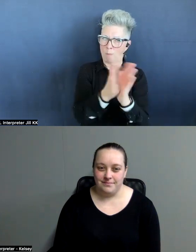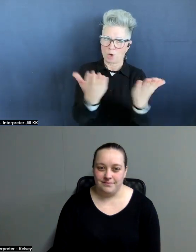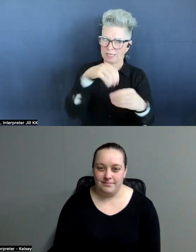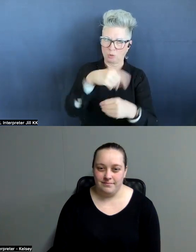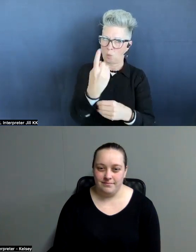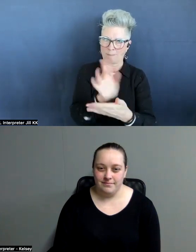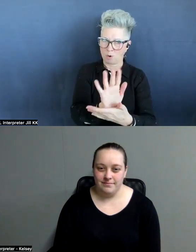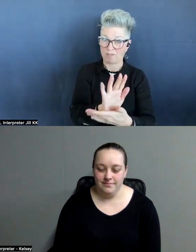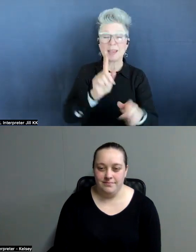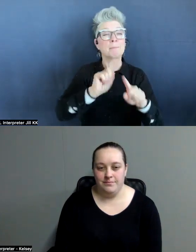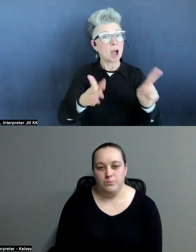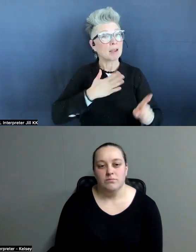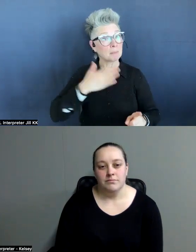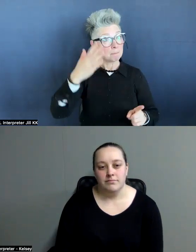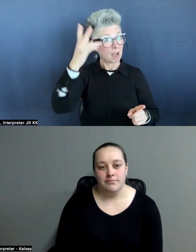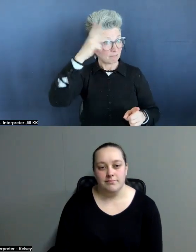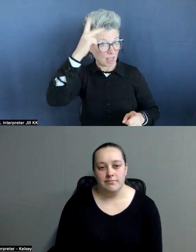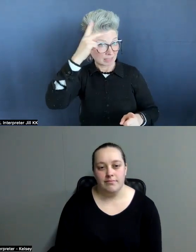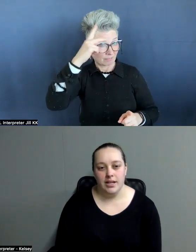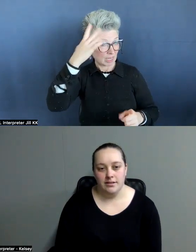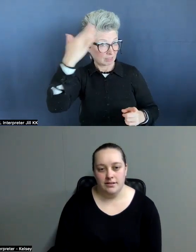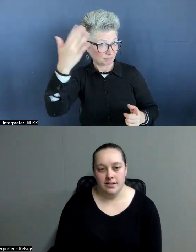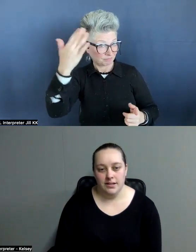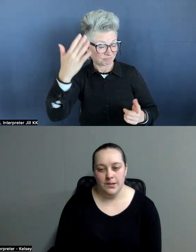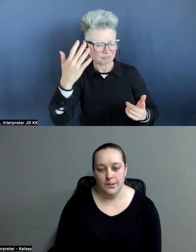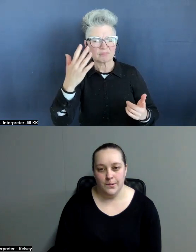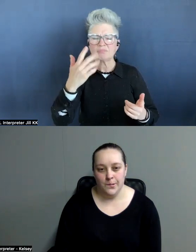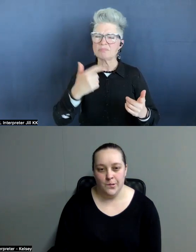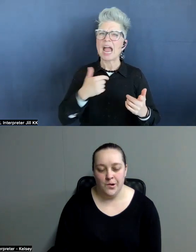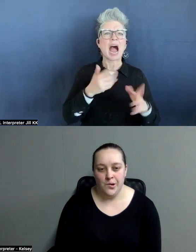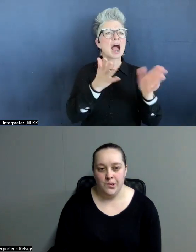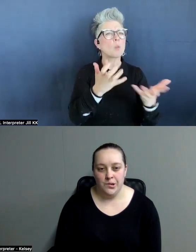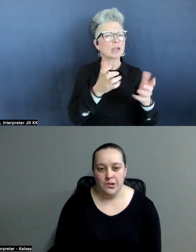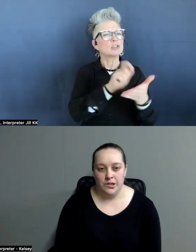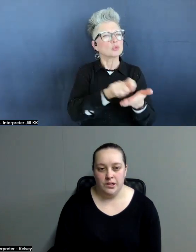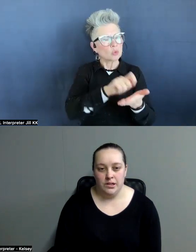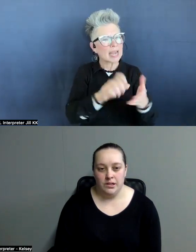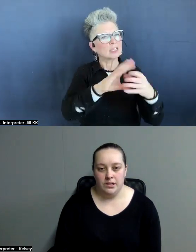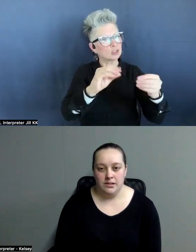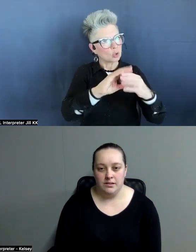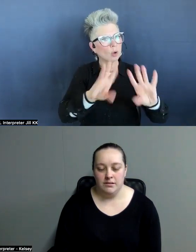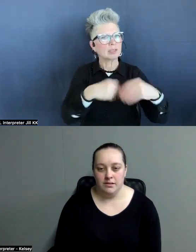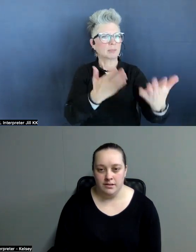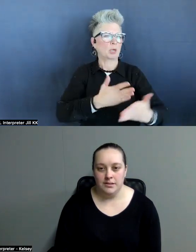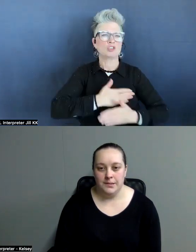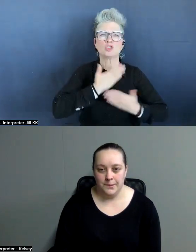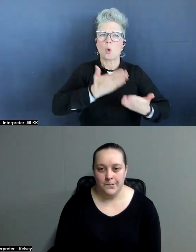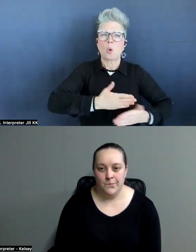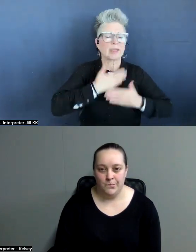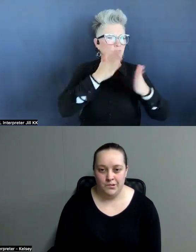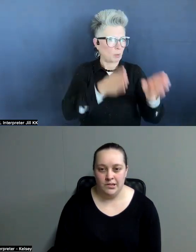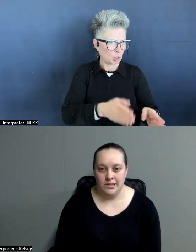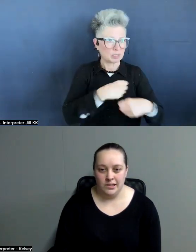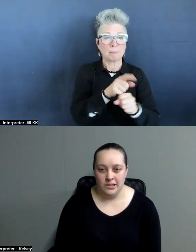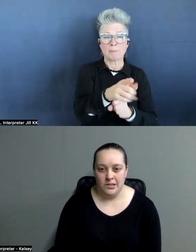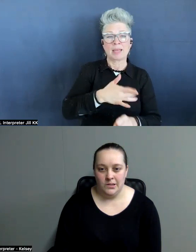here's my philosophy. I set out to write a story that is going to bring joy to someone. It's going to make them feel